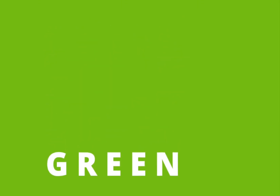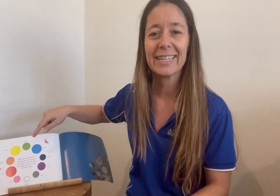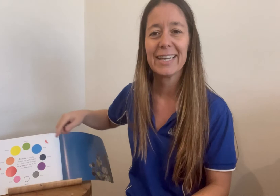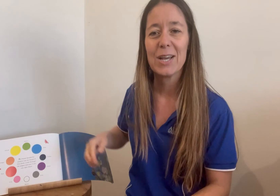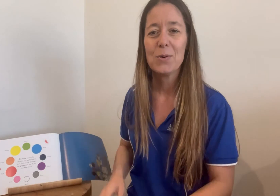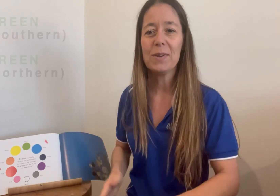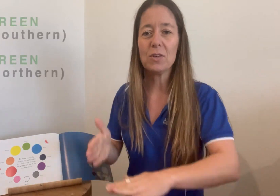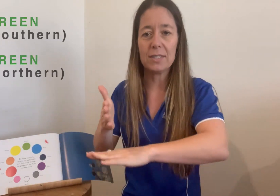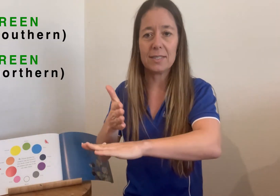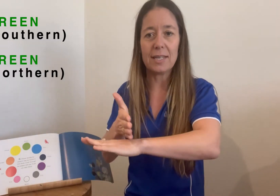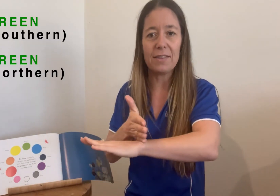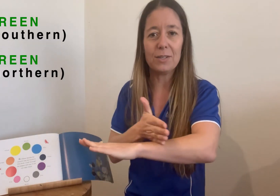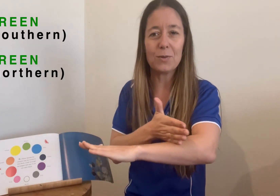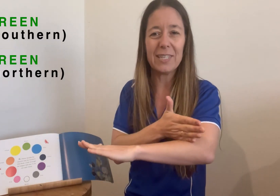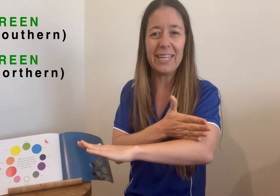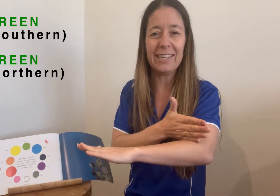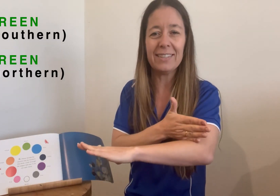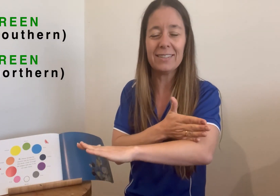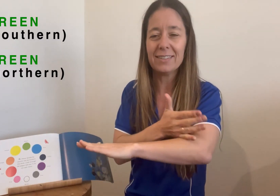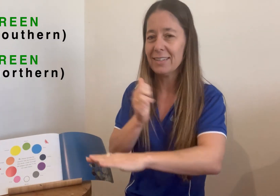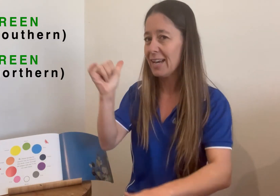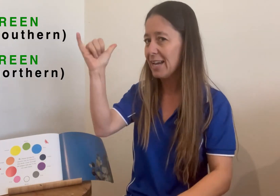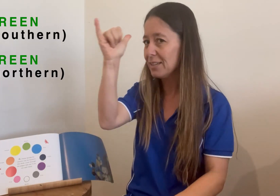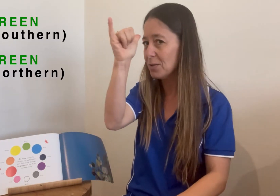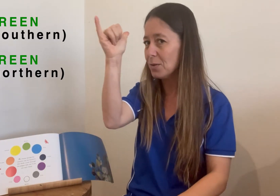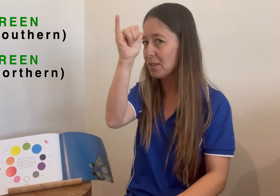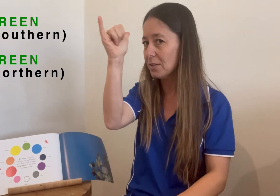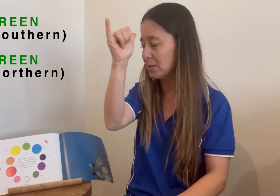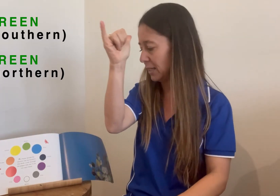You've got a southern green and a northern green.